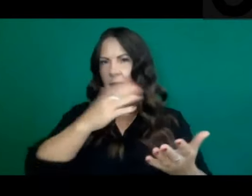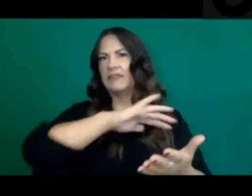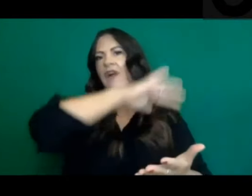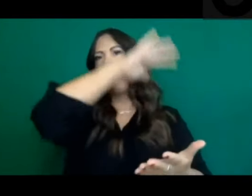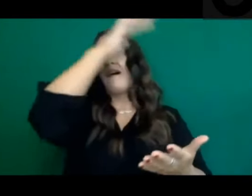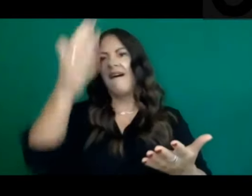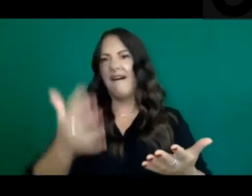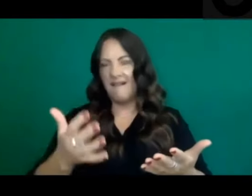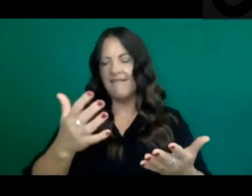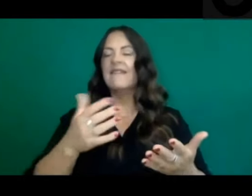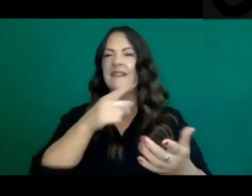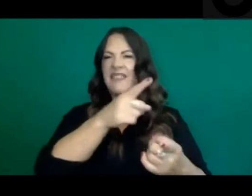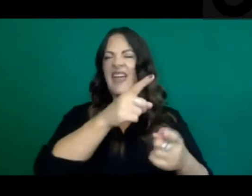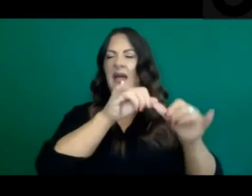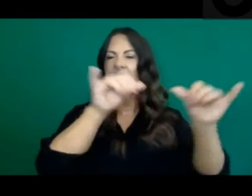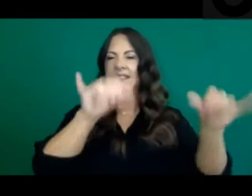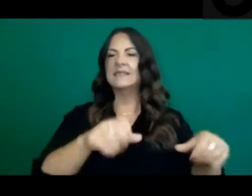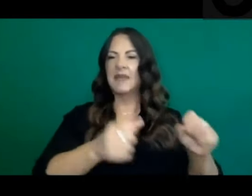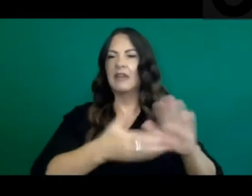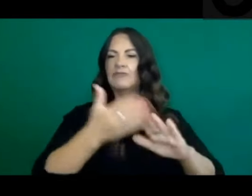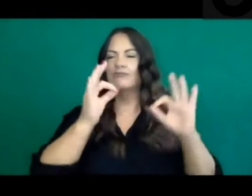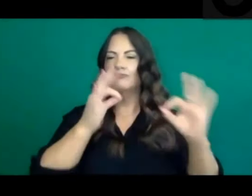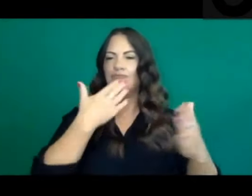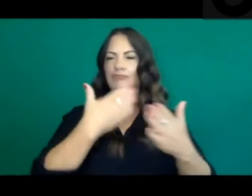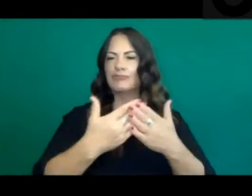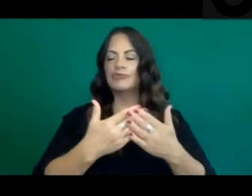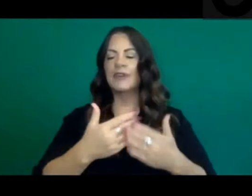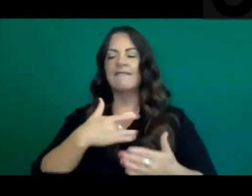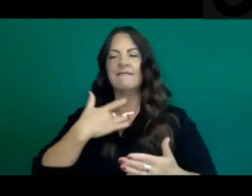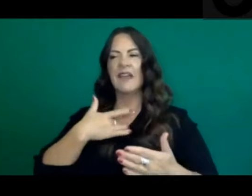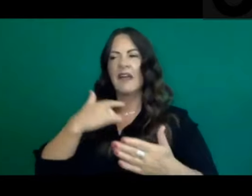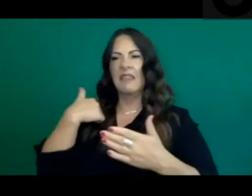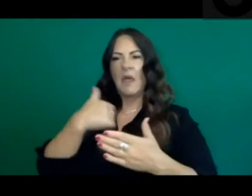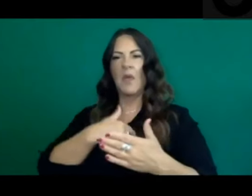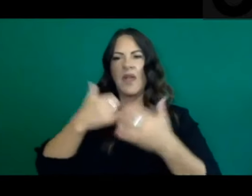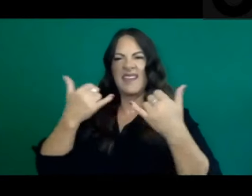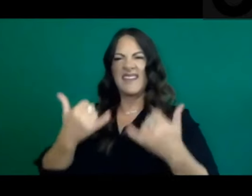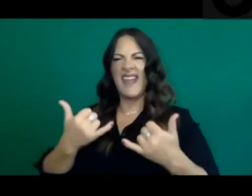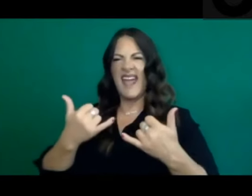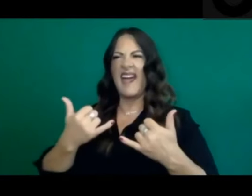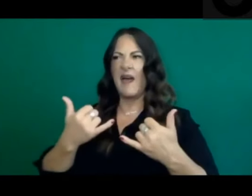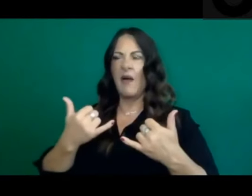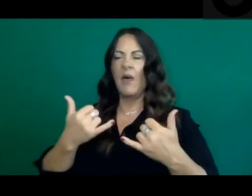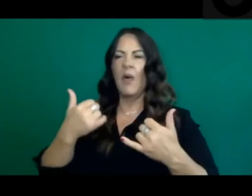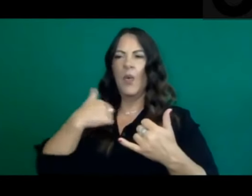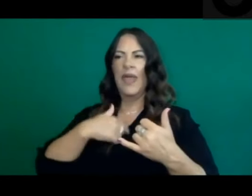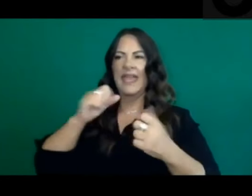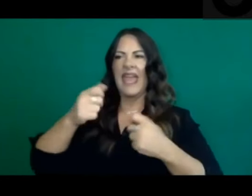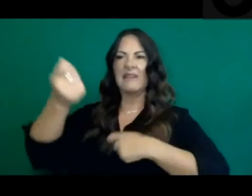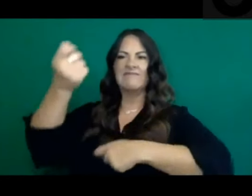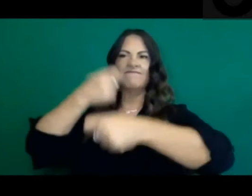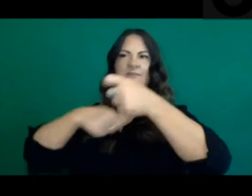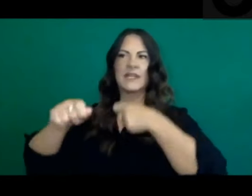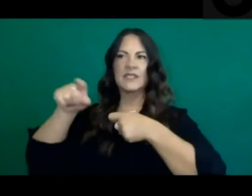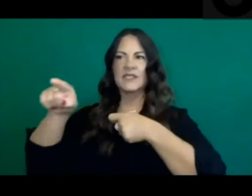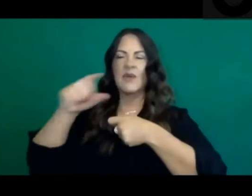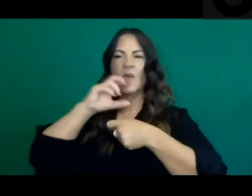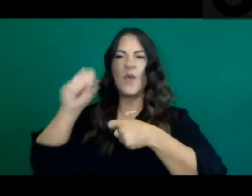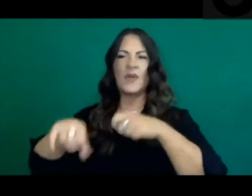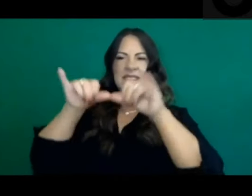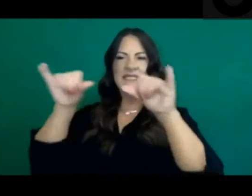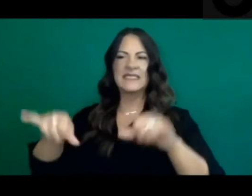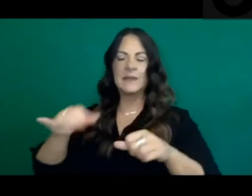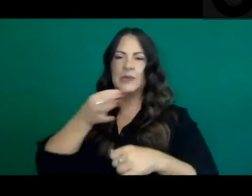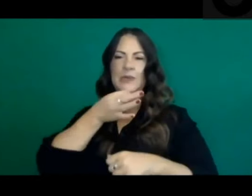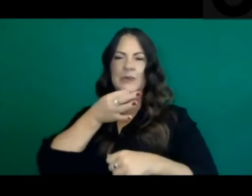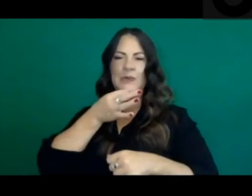I'm very pleased with the progress and think we're weeks away, not months away, from that replacement system. Andrew and Sheila, the